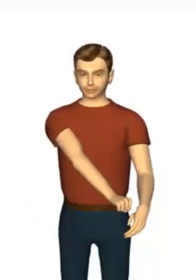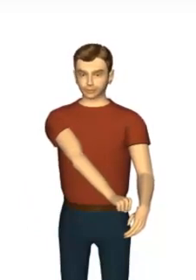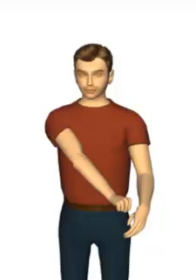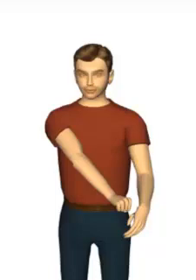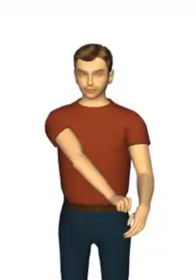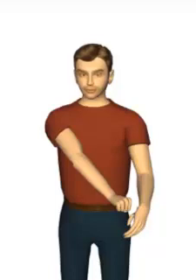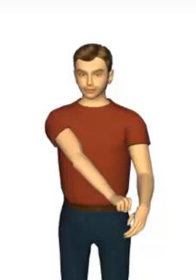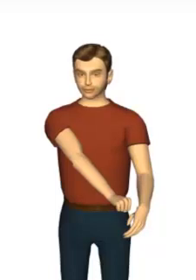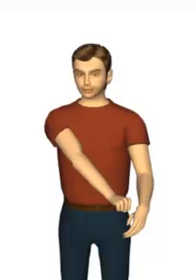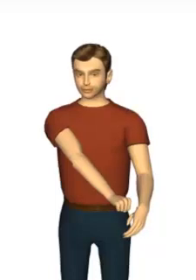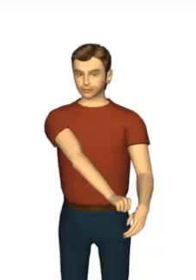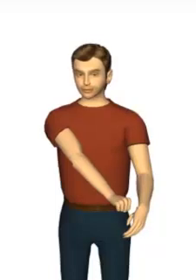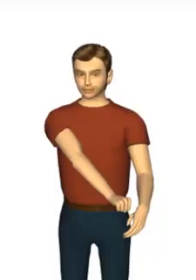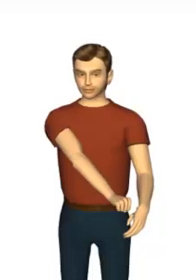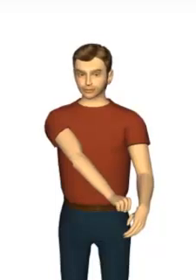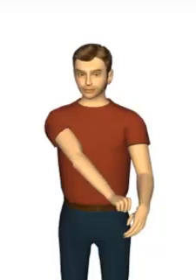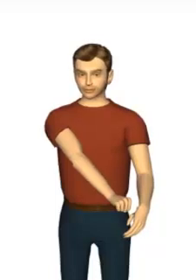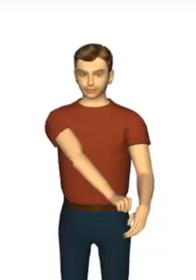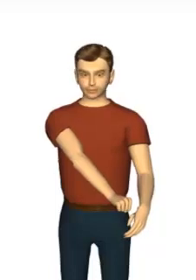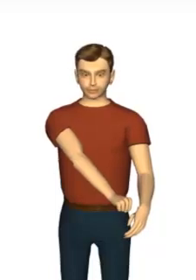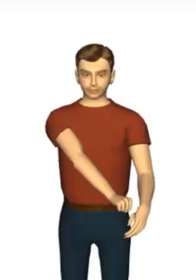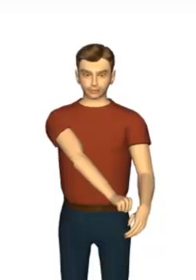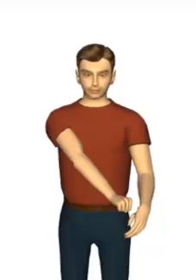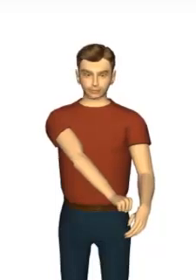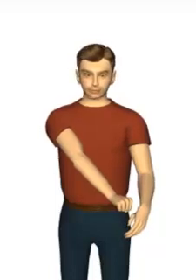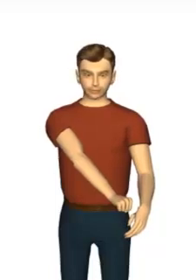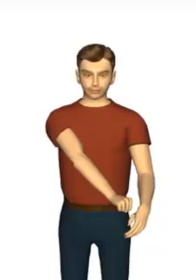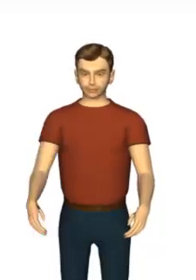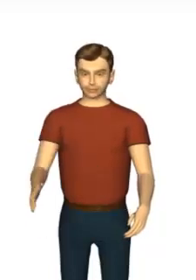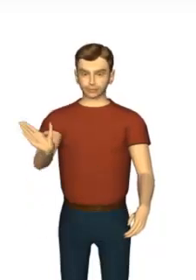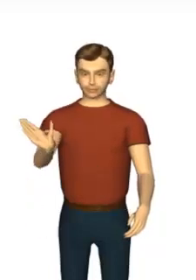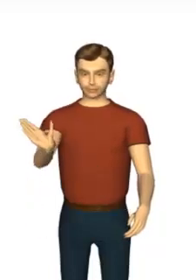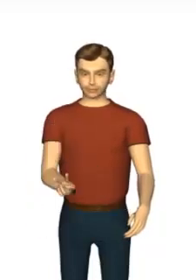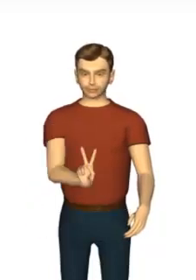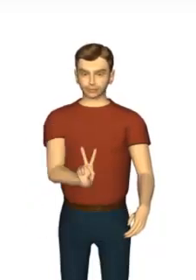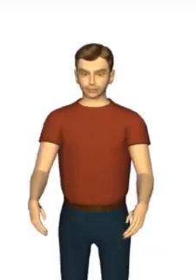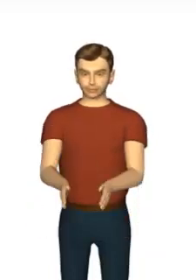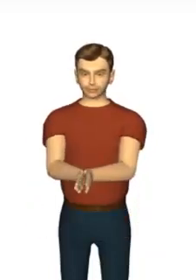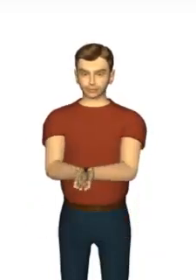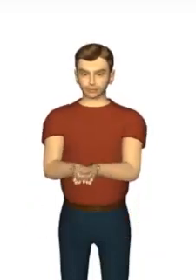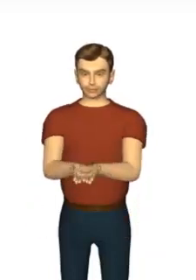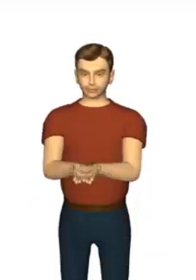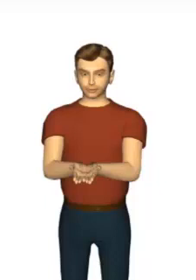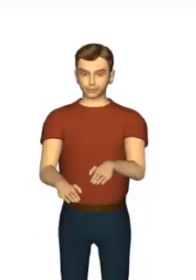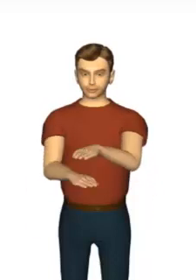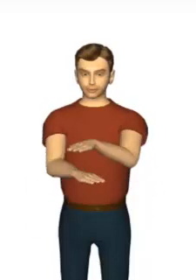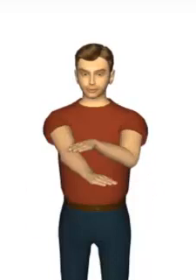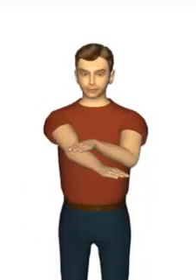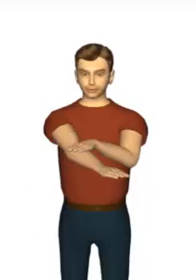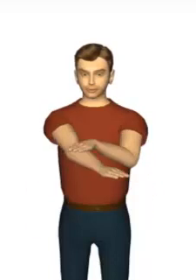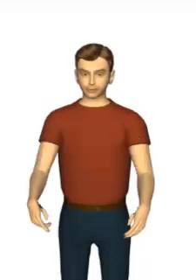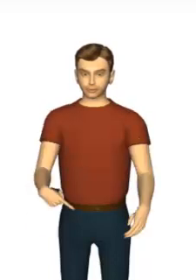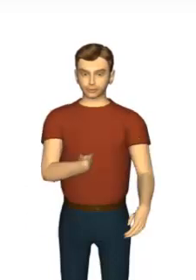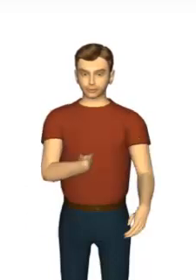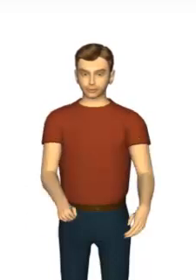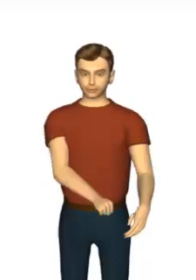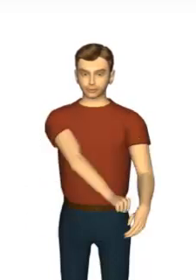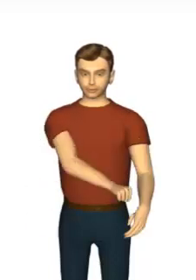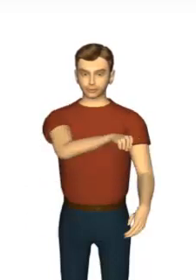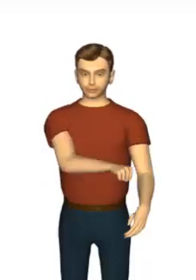you can again check there to book in my back